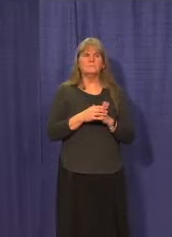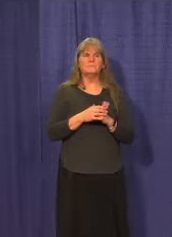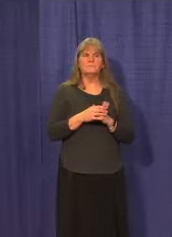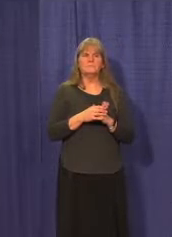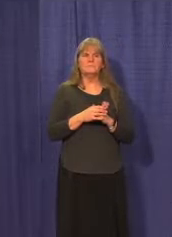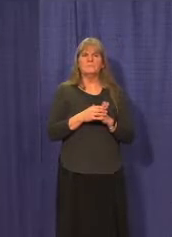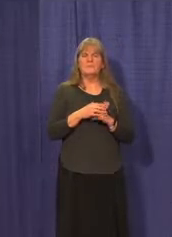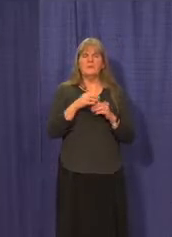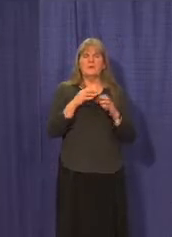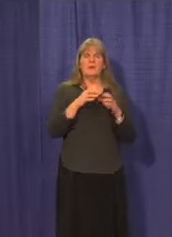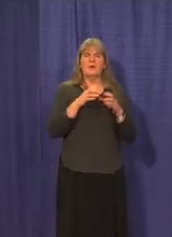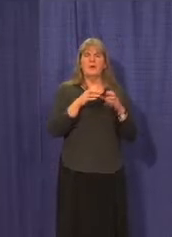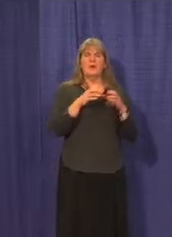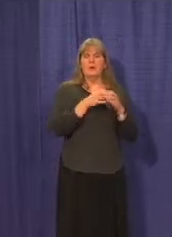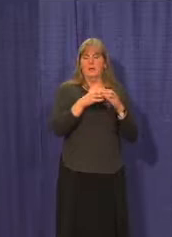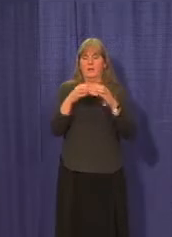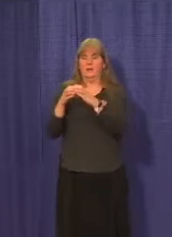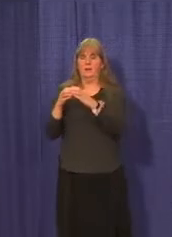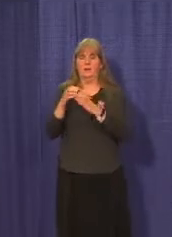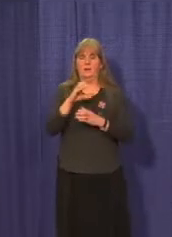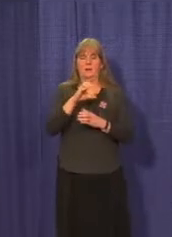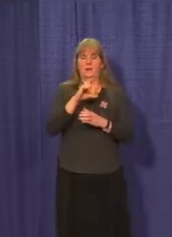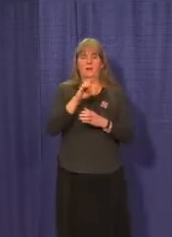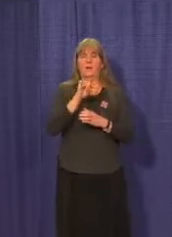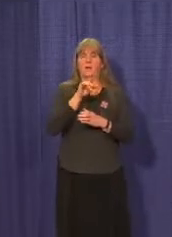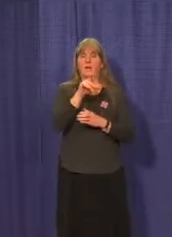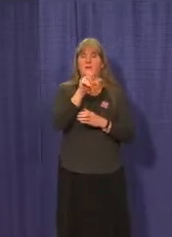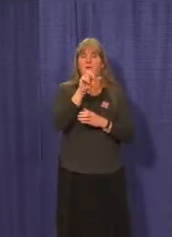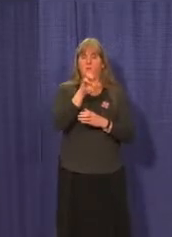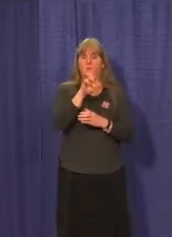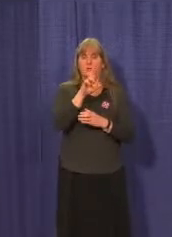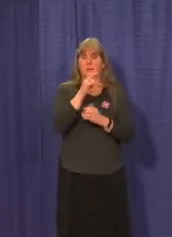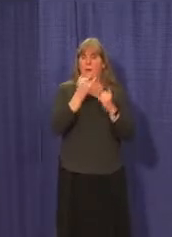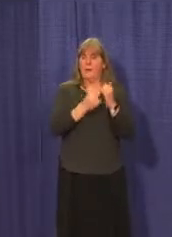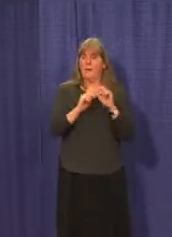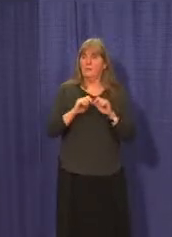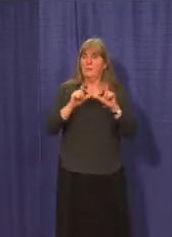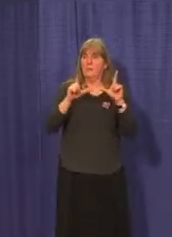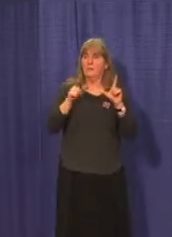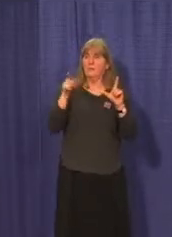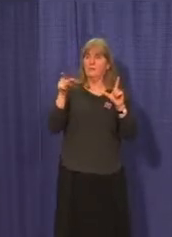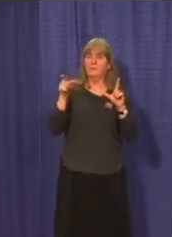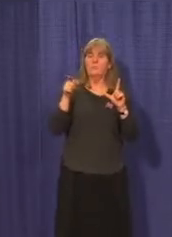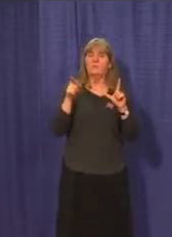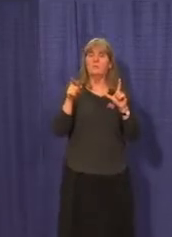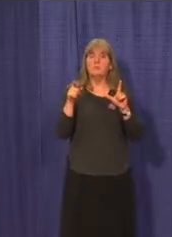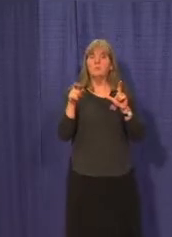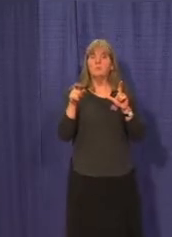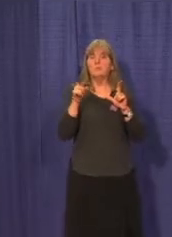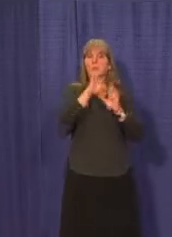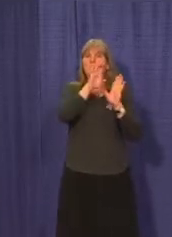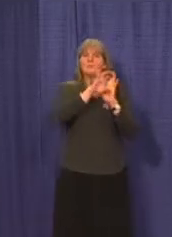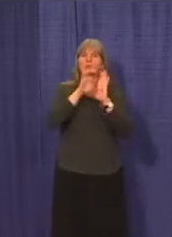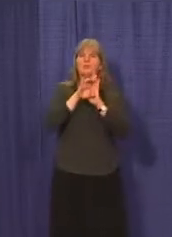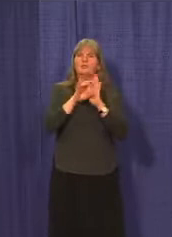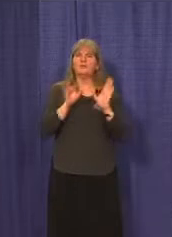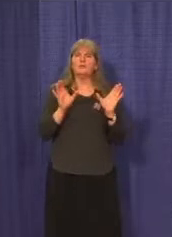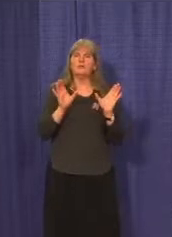talk about clusters or how our cases have been grouped. And if we go to that last slide of kind of a pictogram,